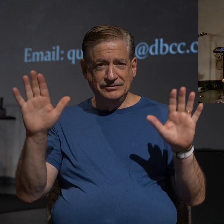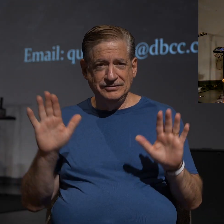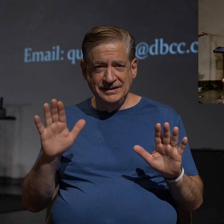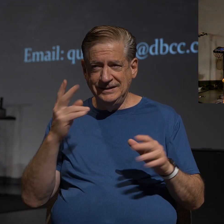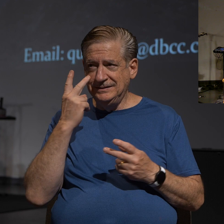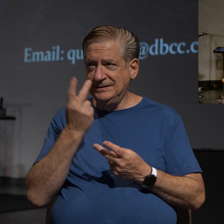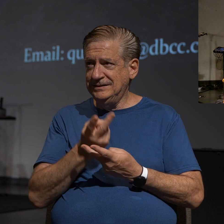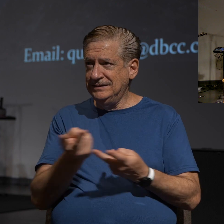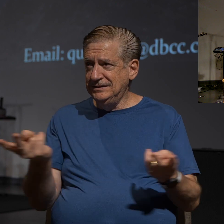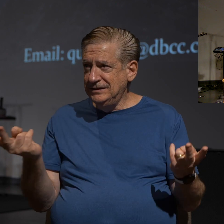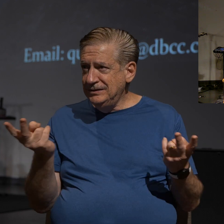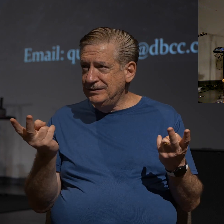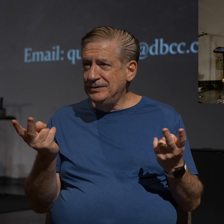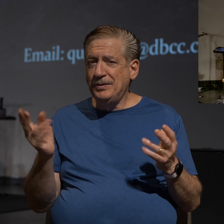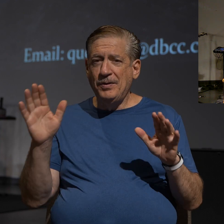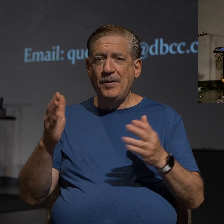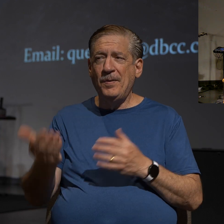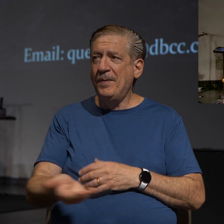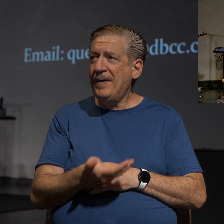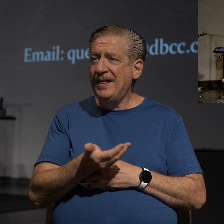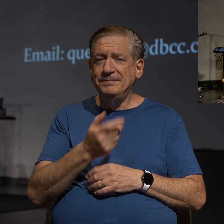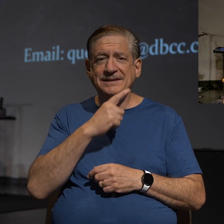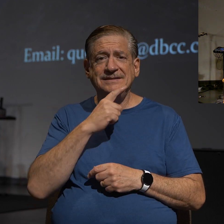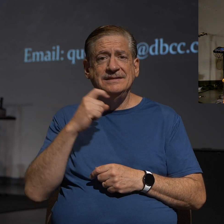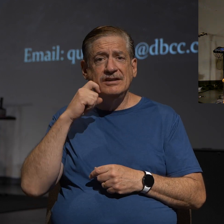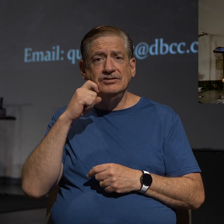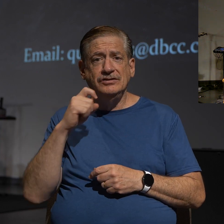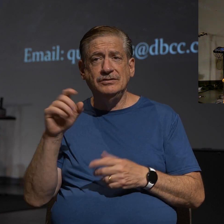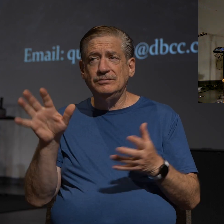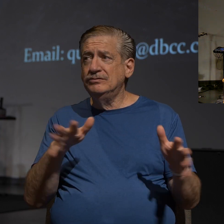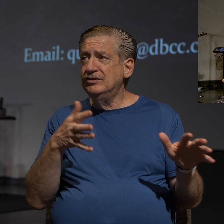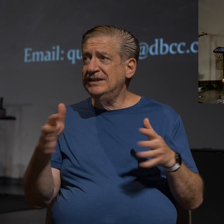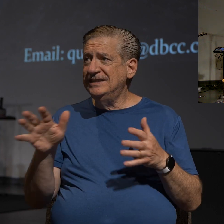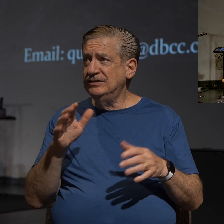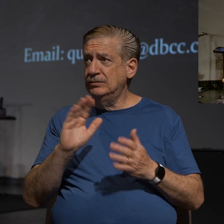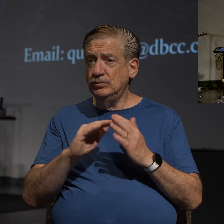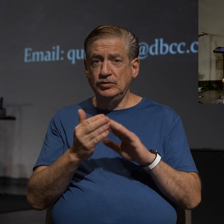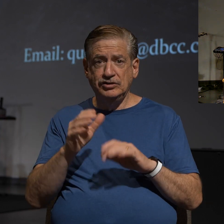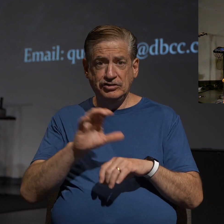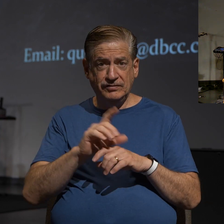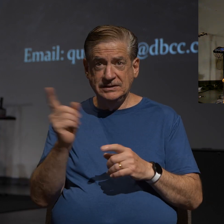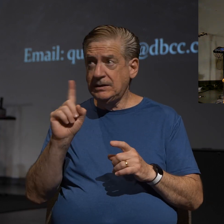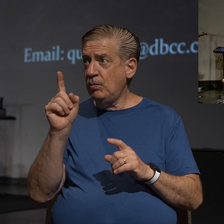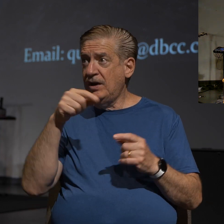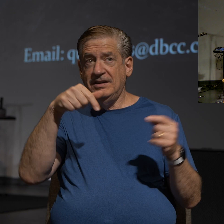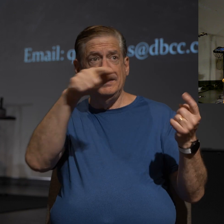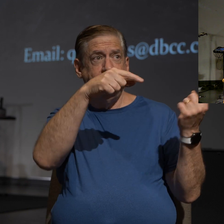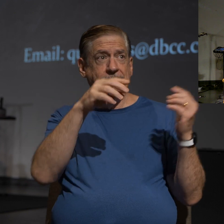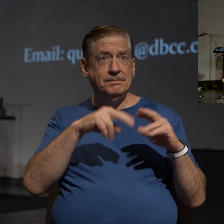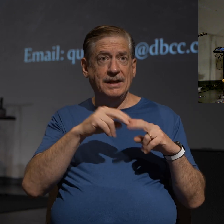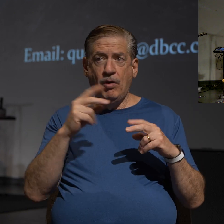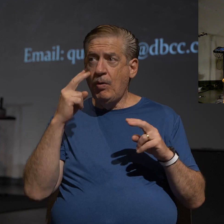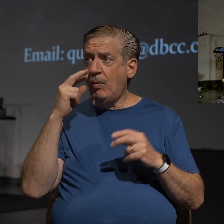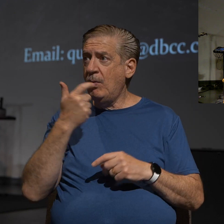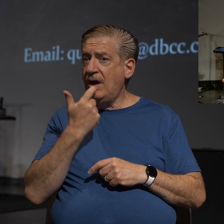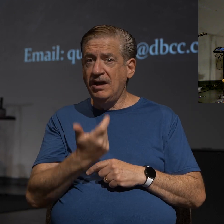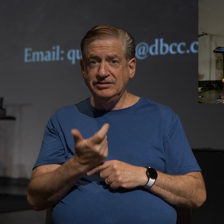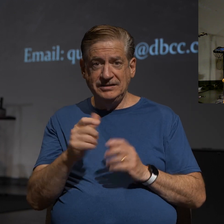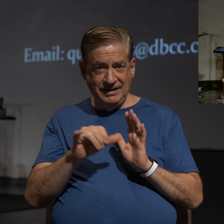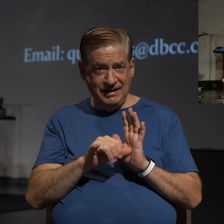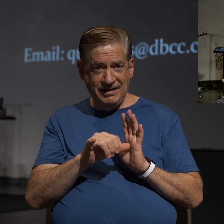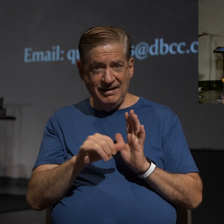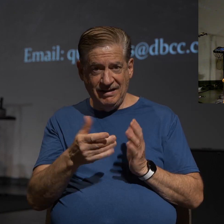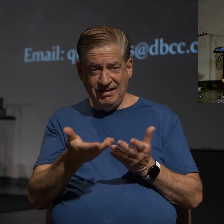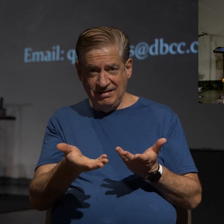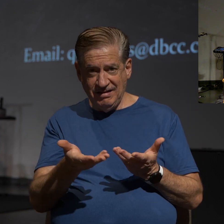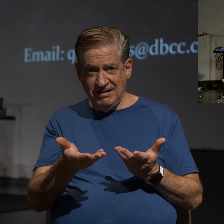you. Welcome to Desert Breeze Community Church. If you're here somewhere in the building or you're watching online, we're really glad you're with us this